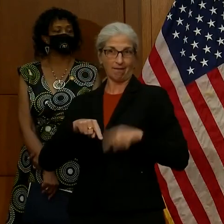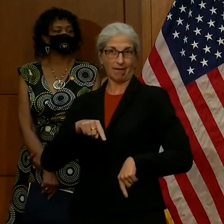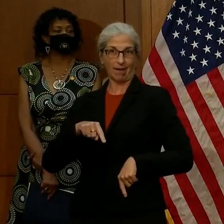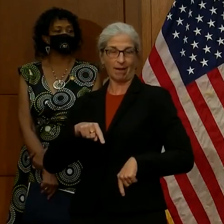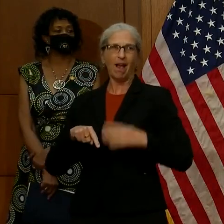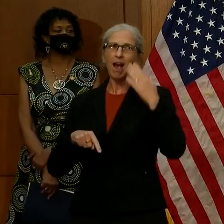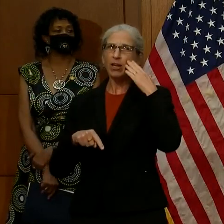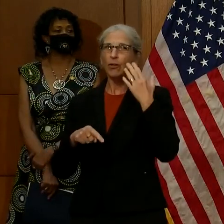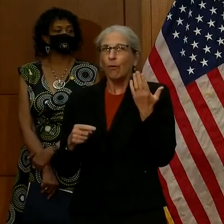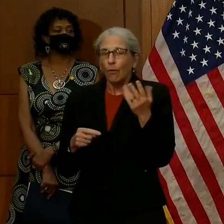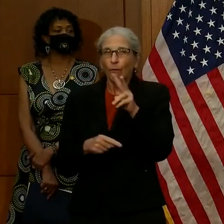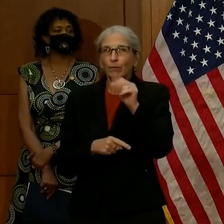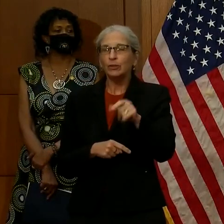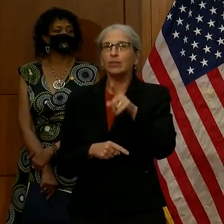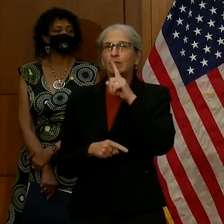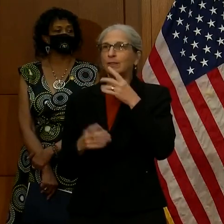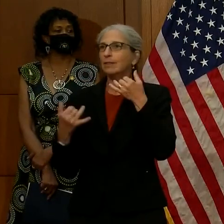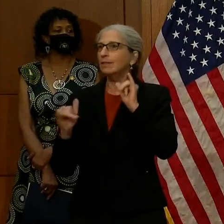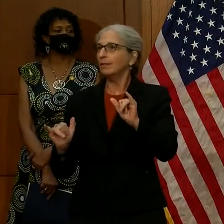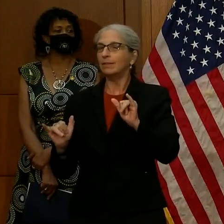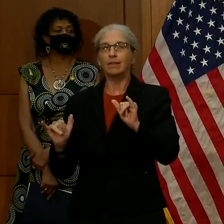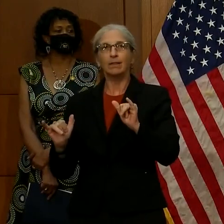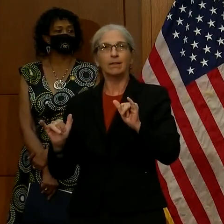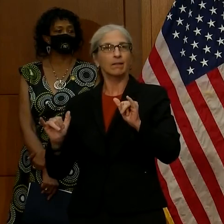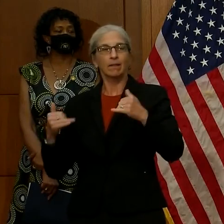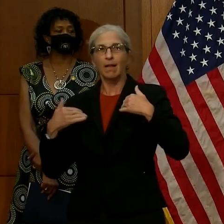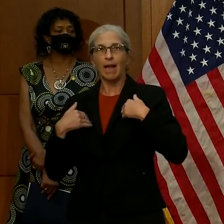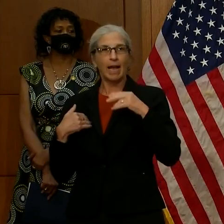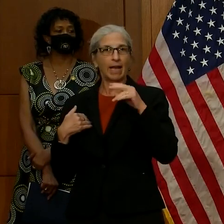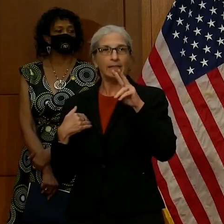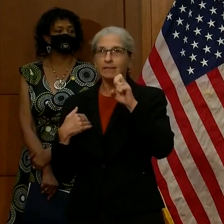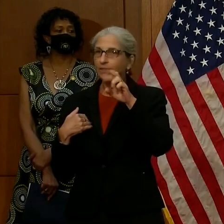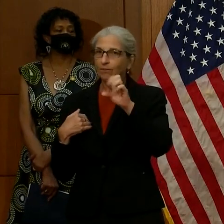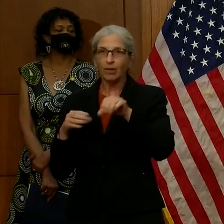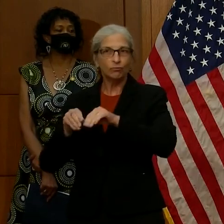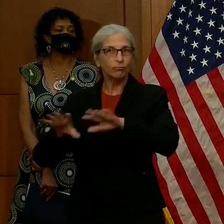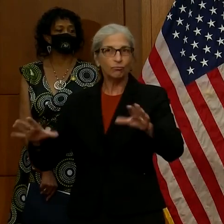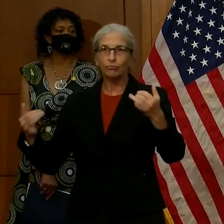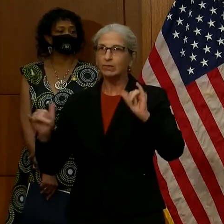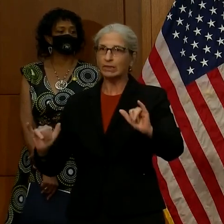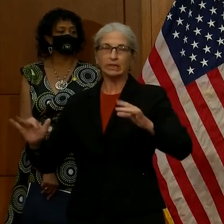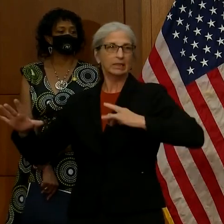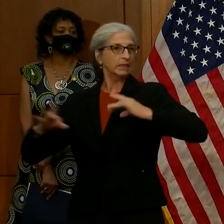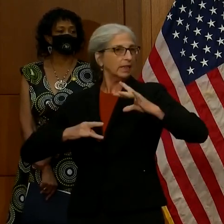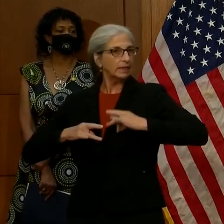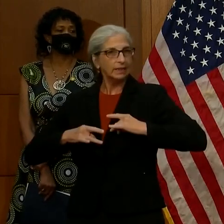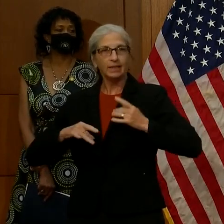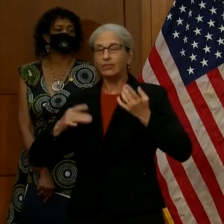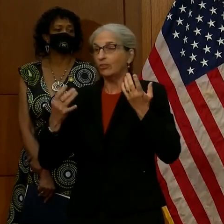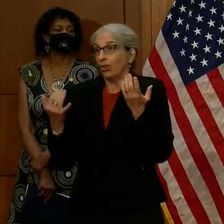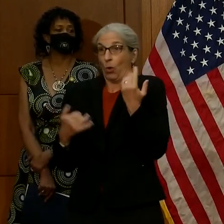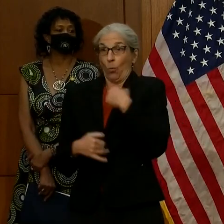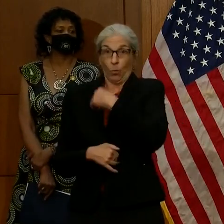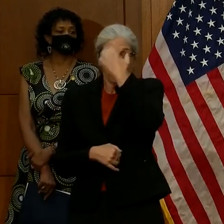is still very prevalent. It's still very contagious. We know what works. And so we'll continue to work to make tomorrow a better